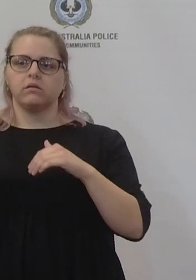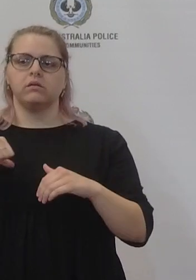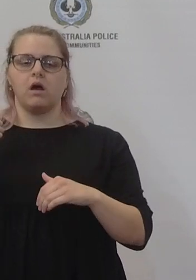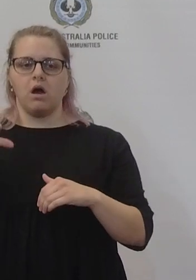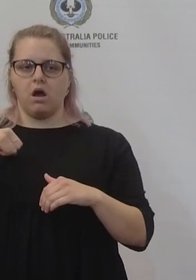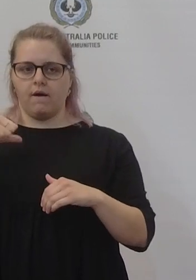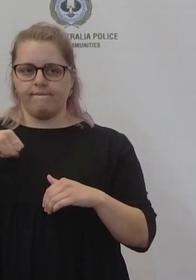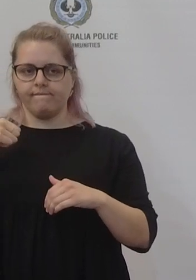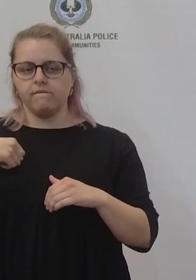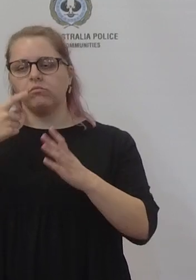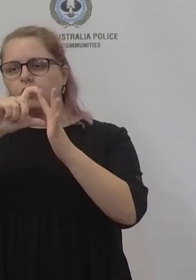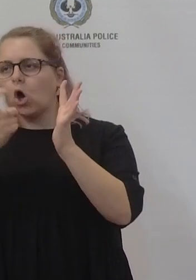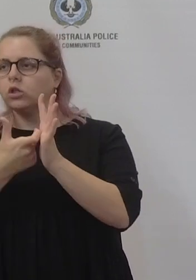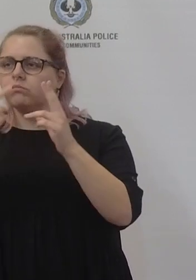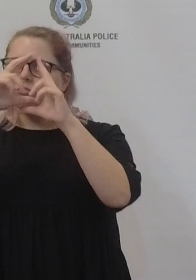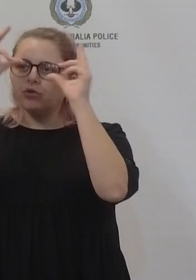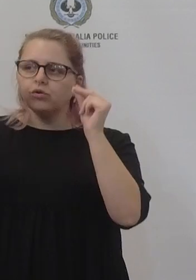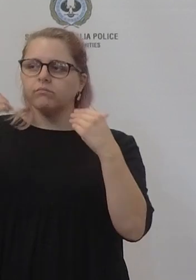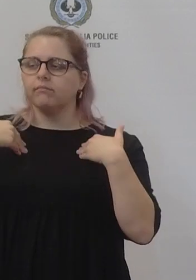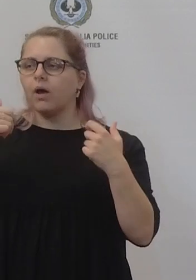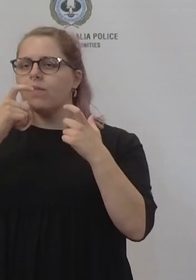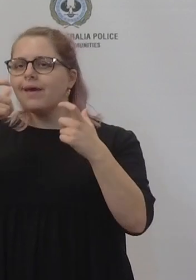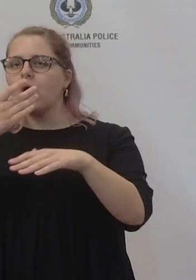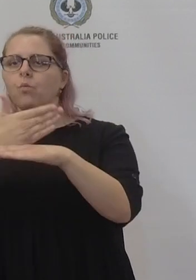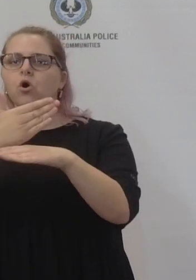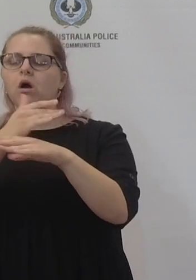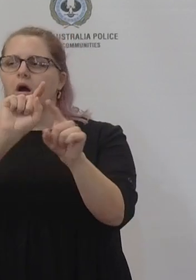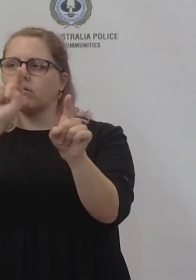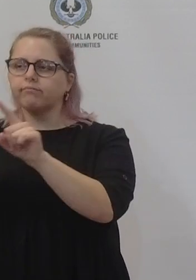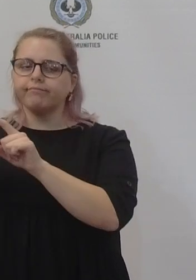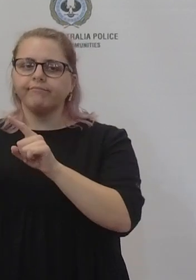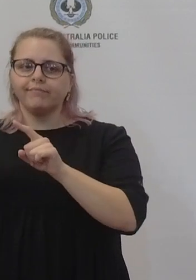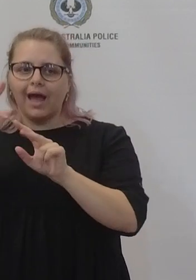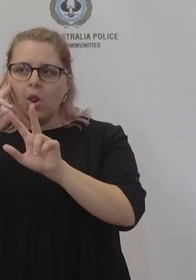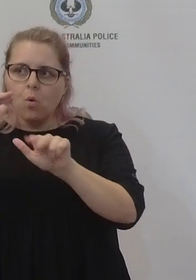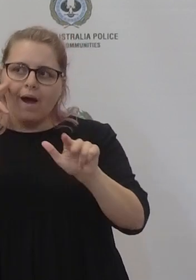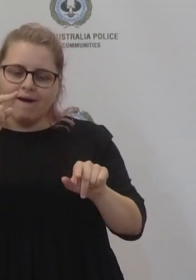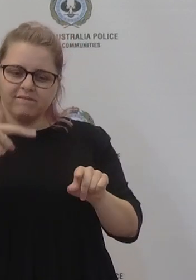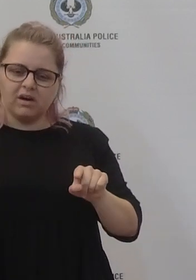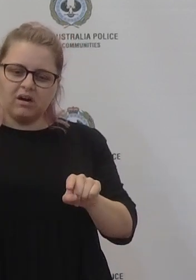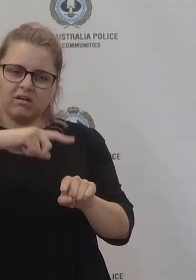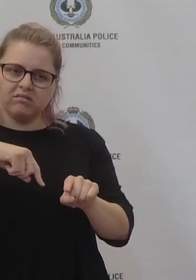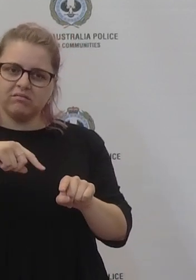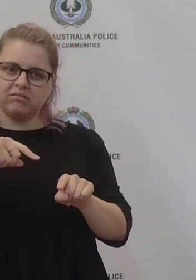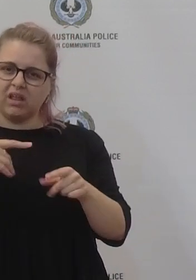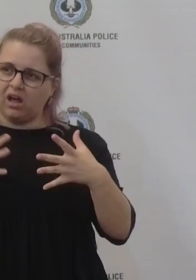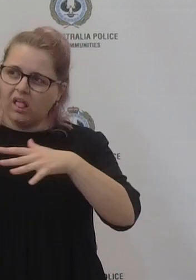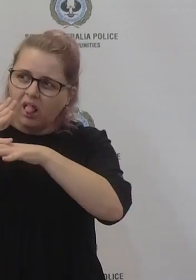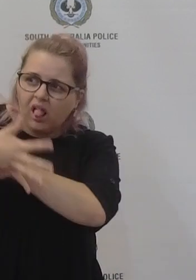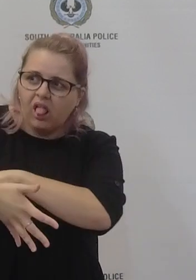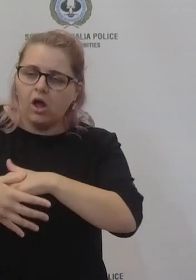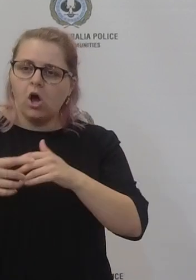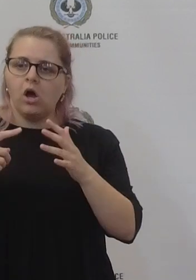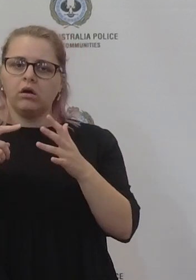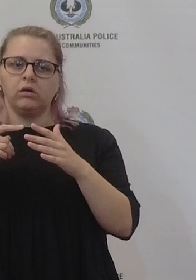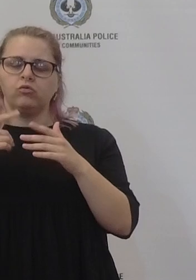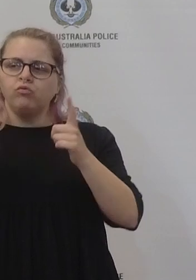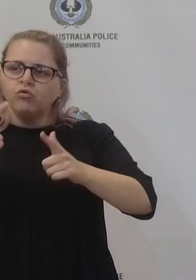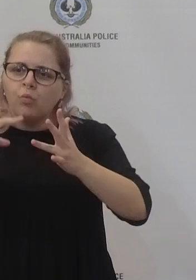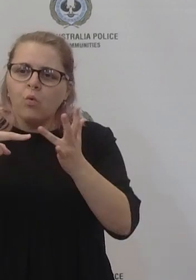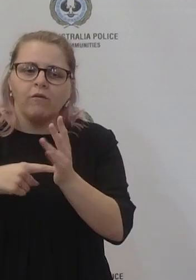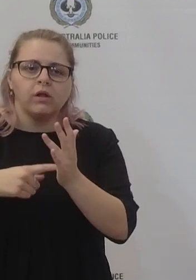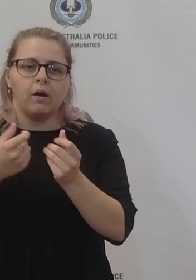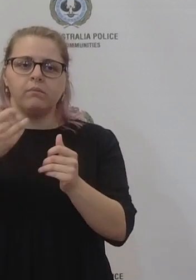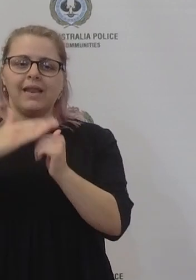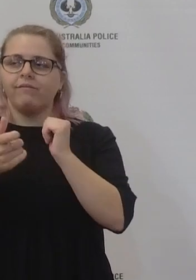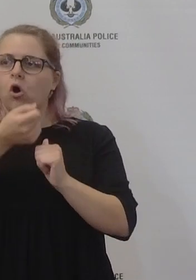in terms of the staffing the doctors and nurses people are looking after these people they're really struggling they're working overtime they're not having days off and they're looking